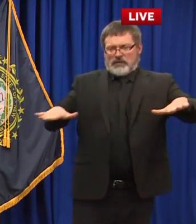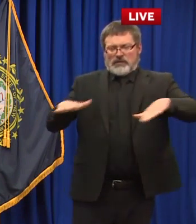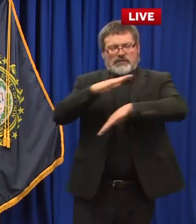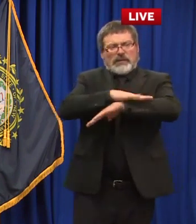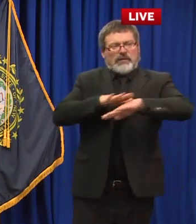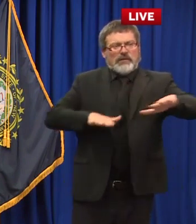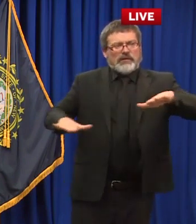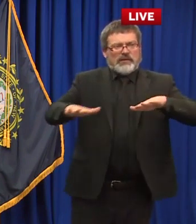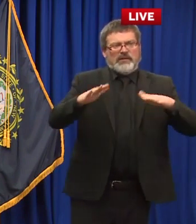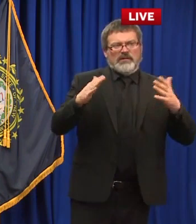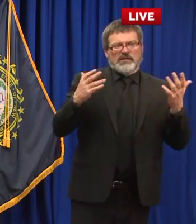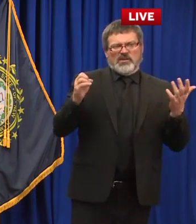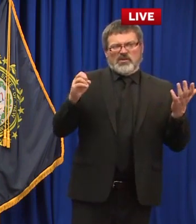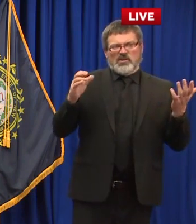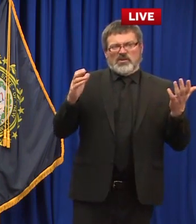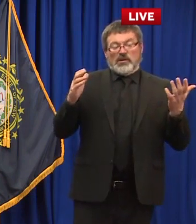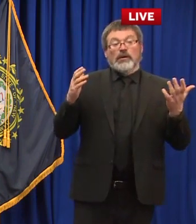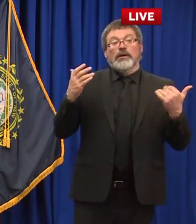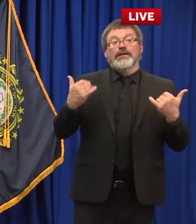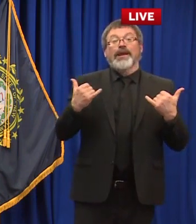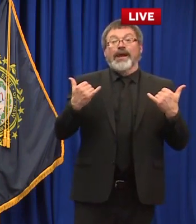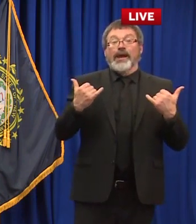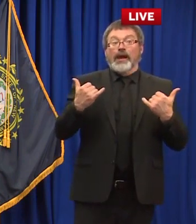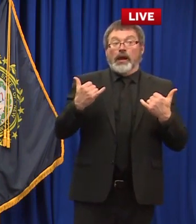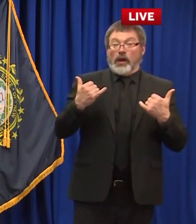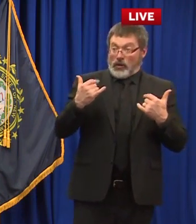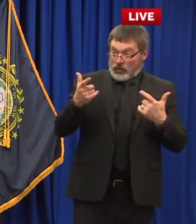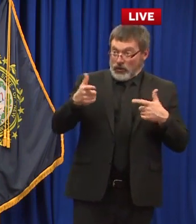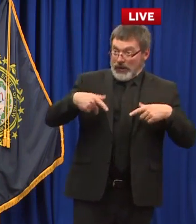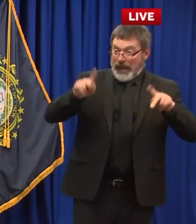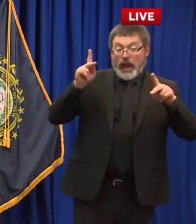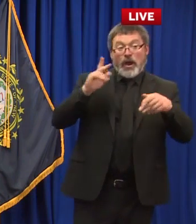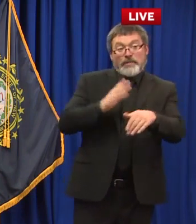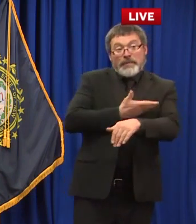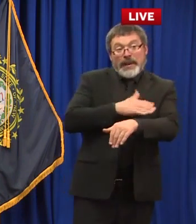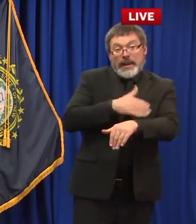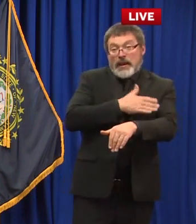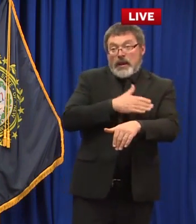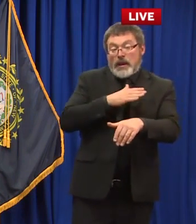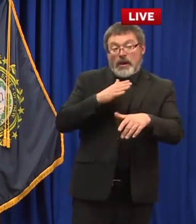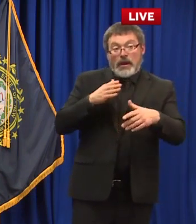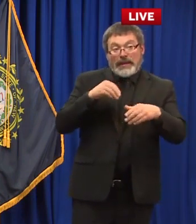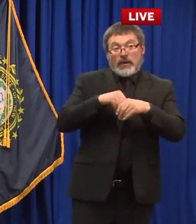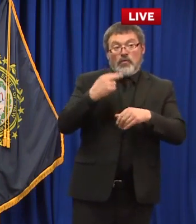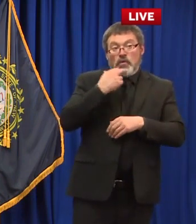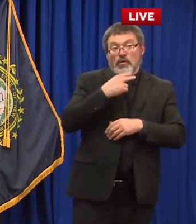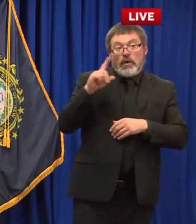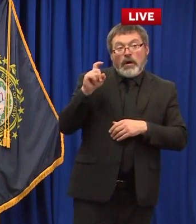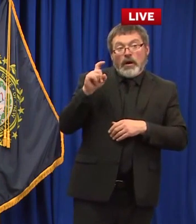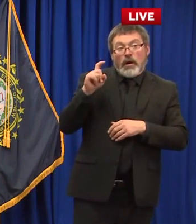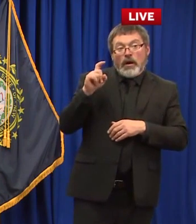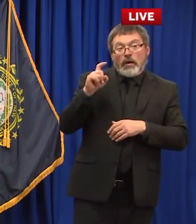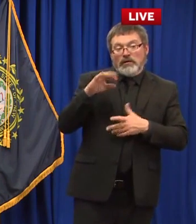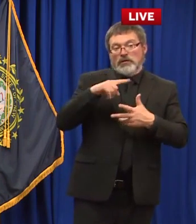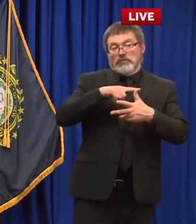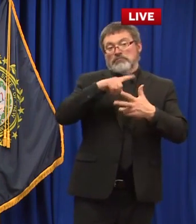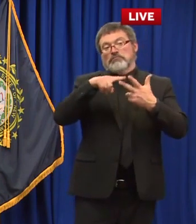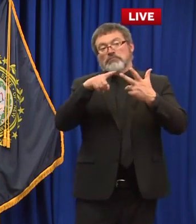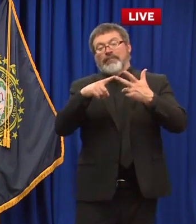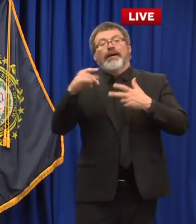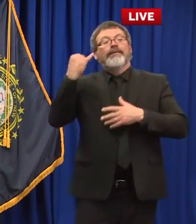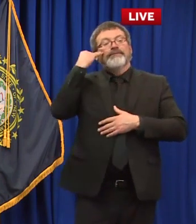bands or will it be soon and lastly uh what about social clubs like the american regions and uh pfws